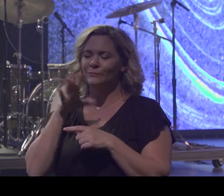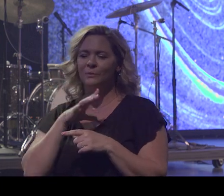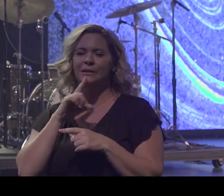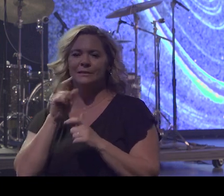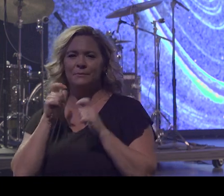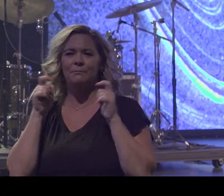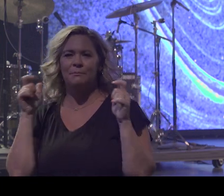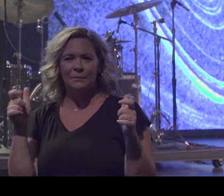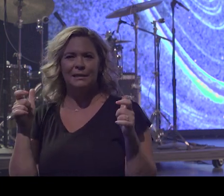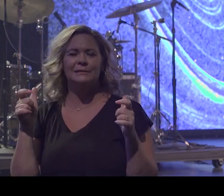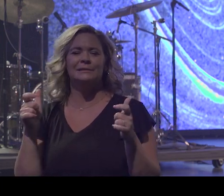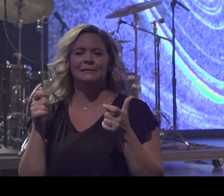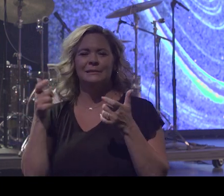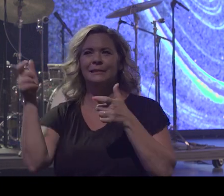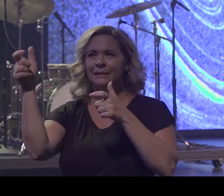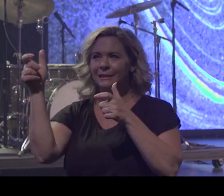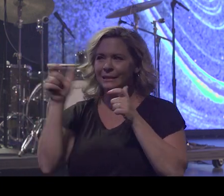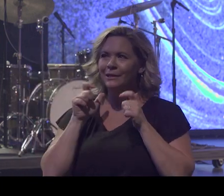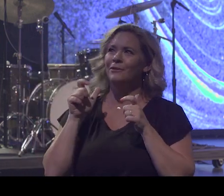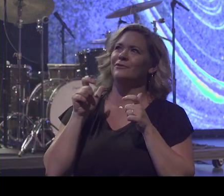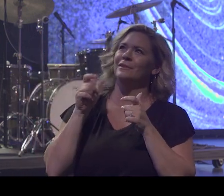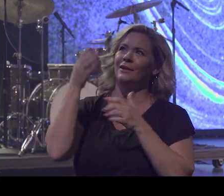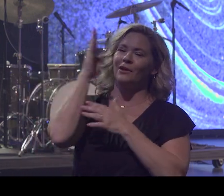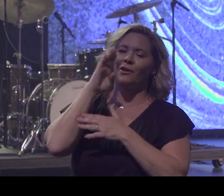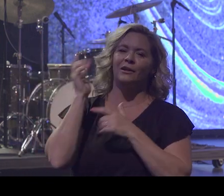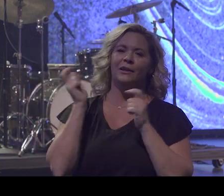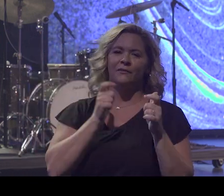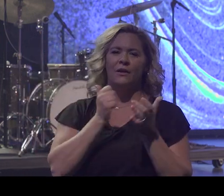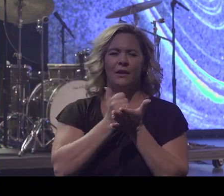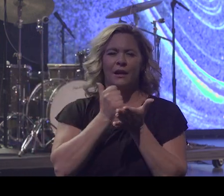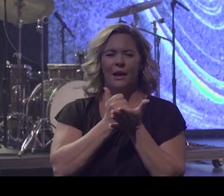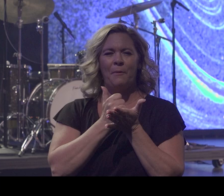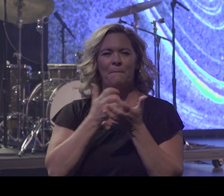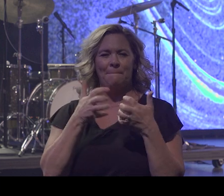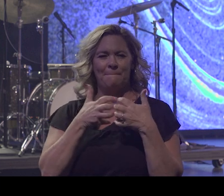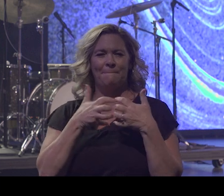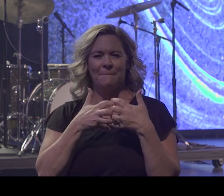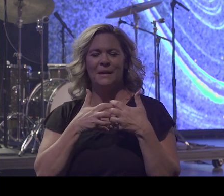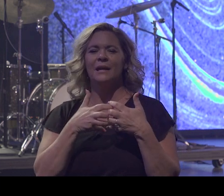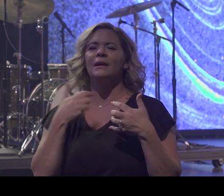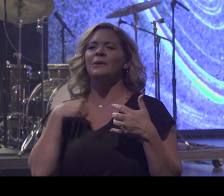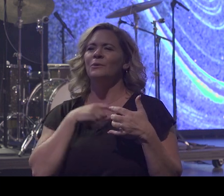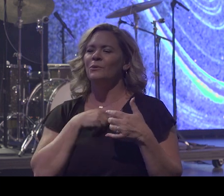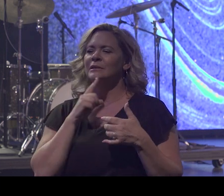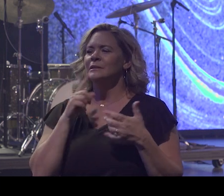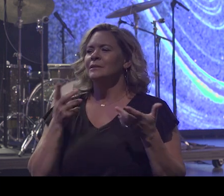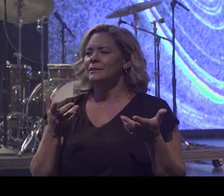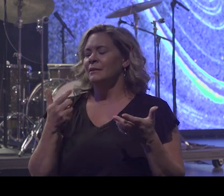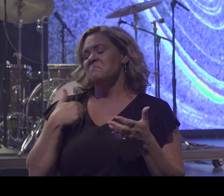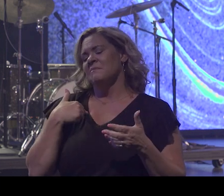helpmate that he has provided for us to have. Because we'd be like, oh, I got it all together. I know everything.